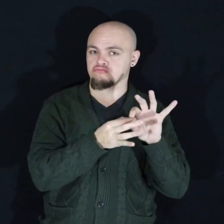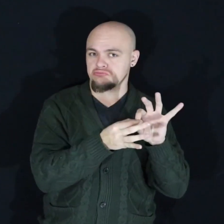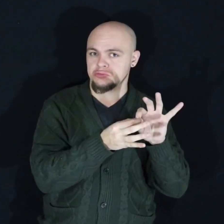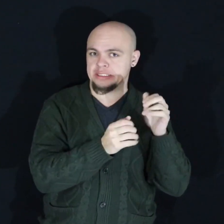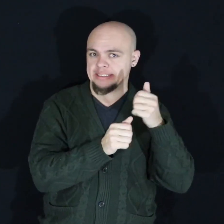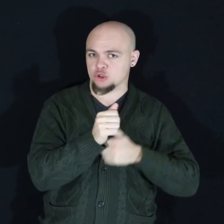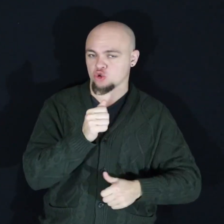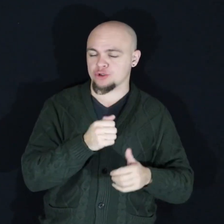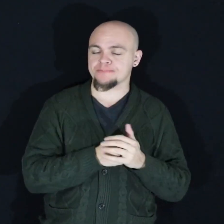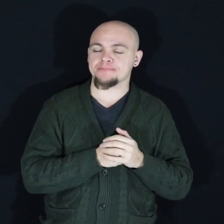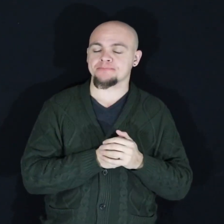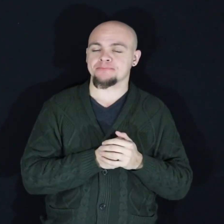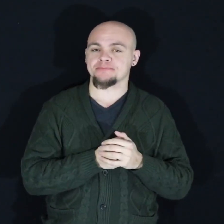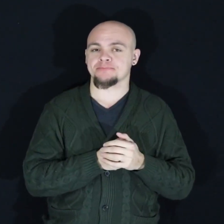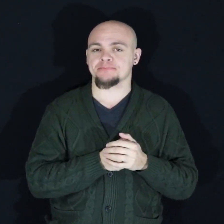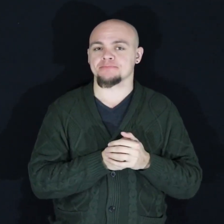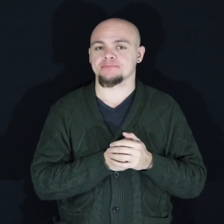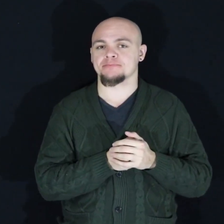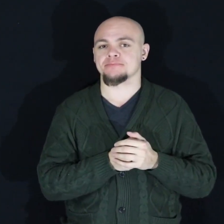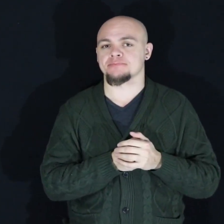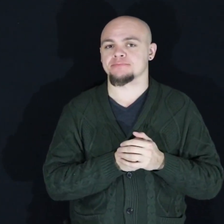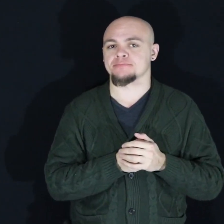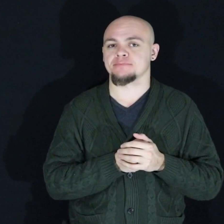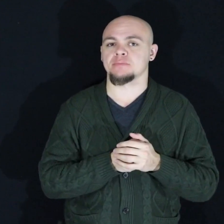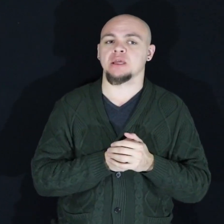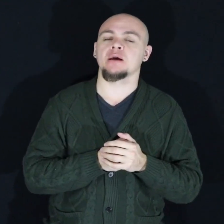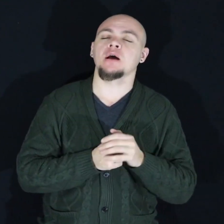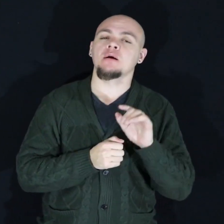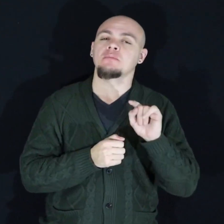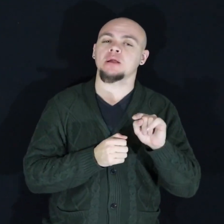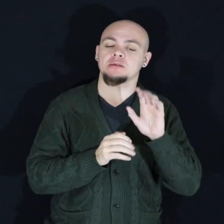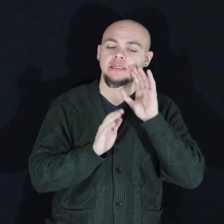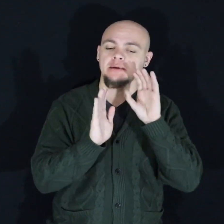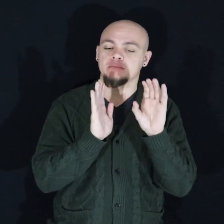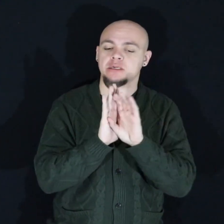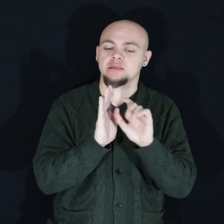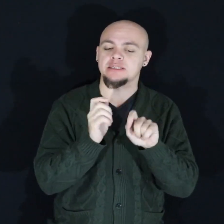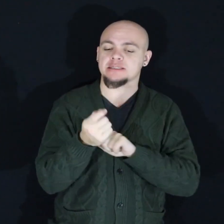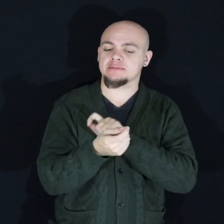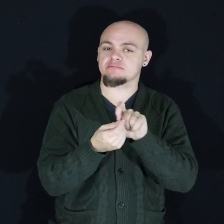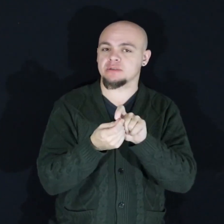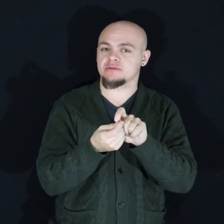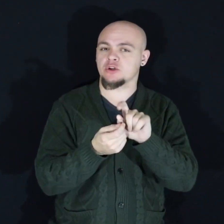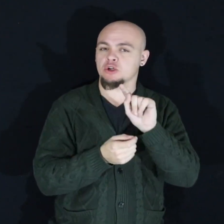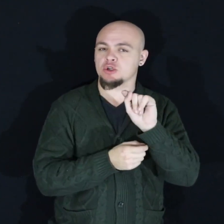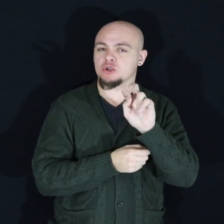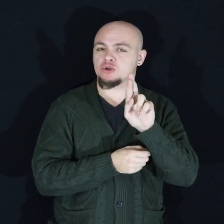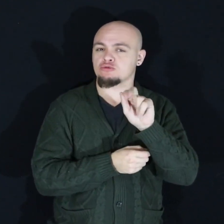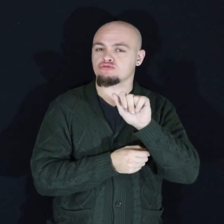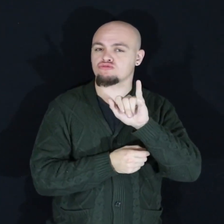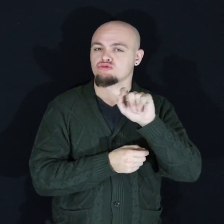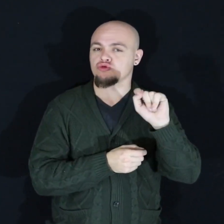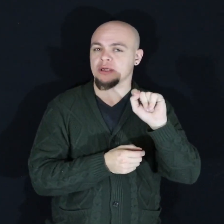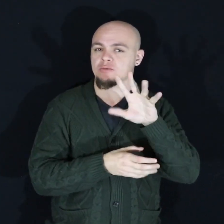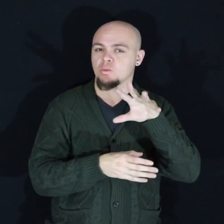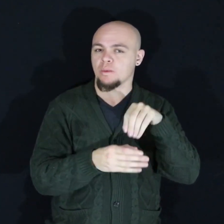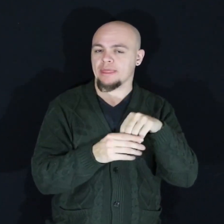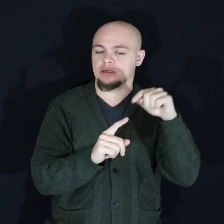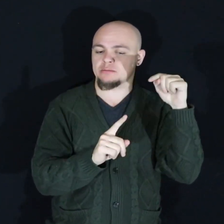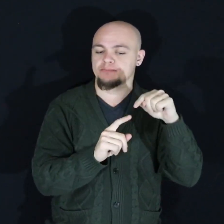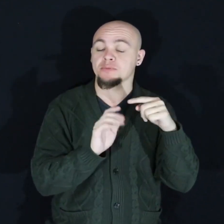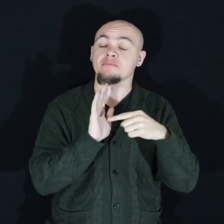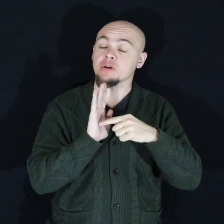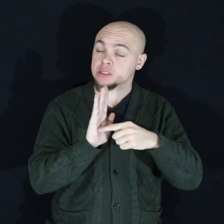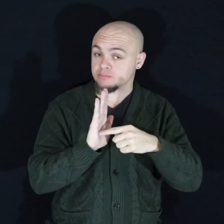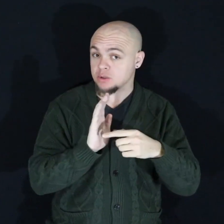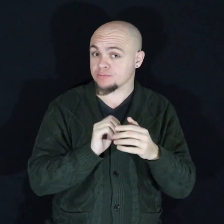but each illustration also had a specific trait that was tailored within that temperament for